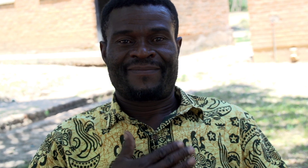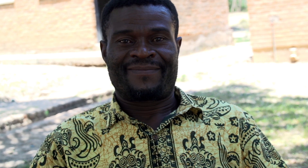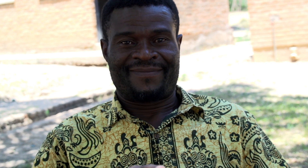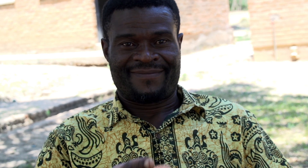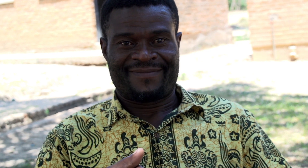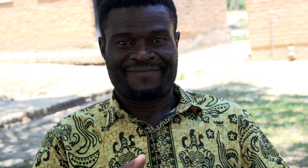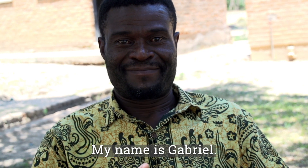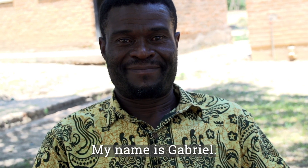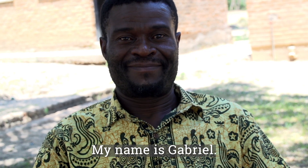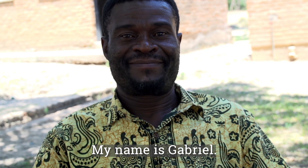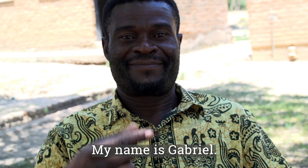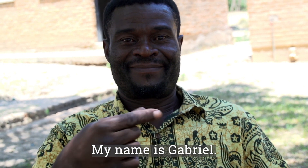Yeah, my name is